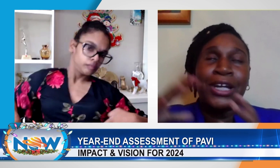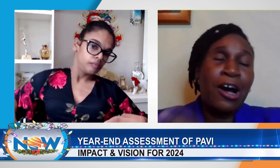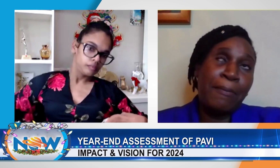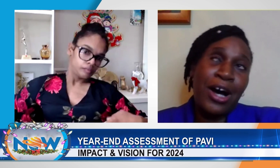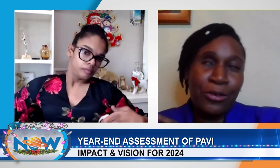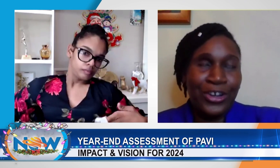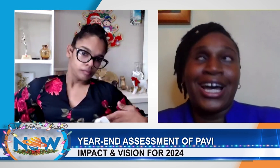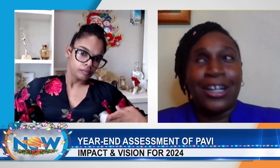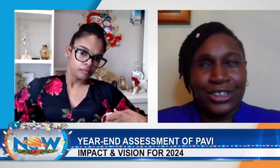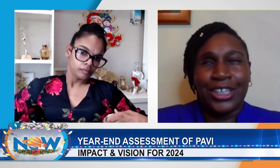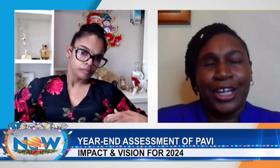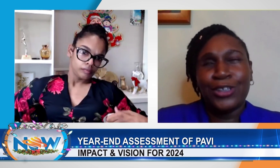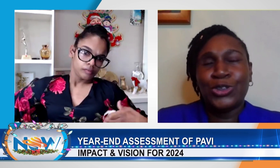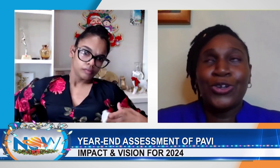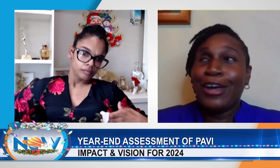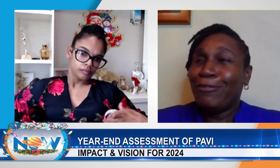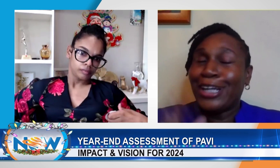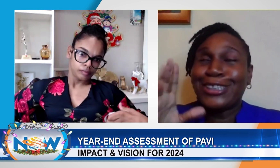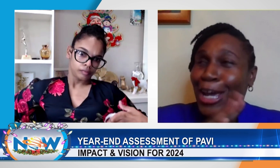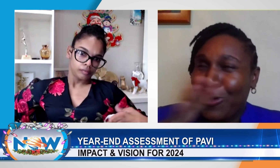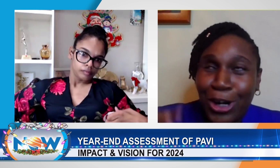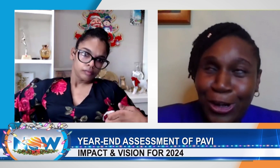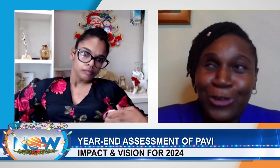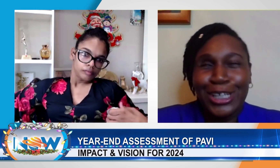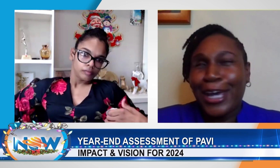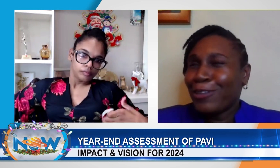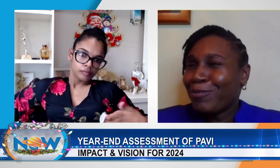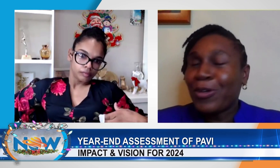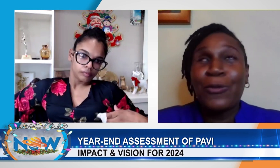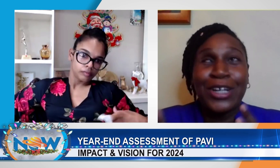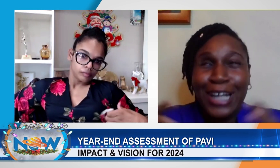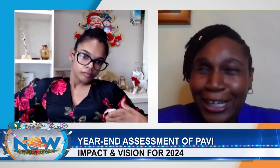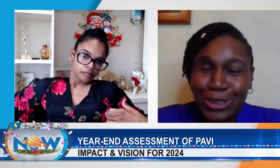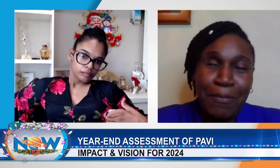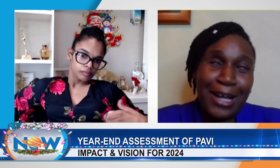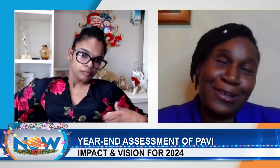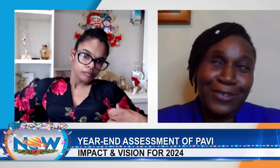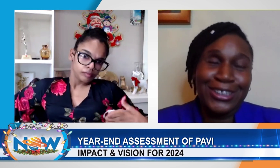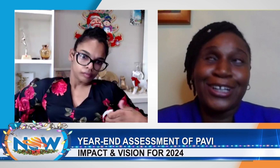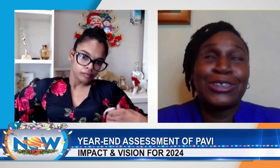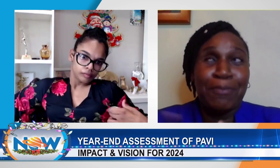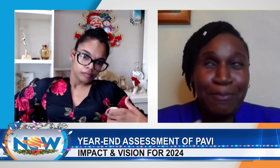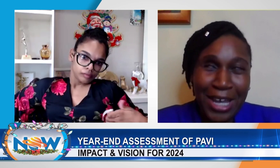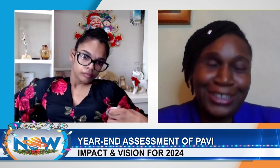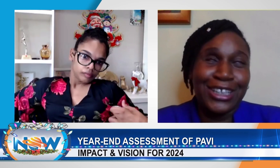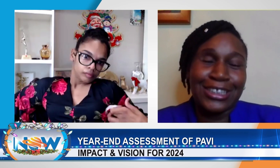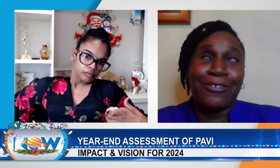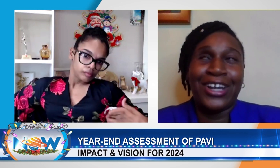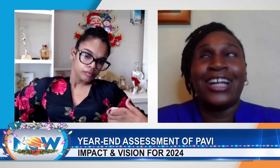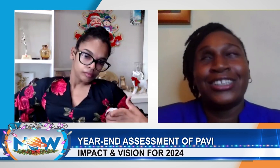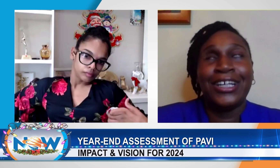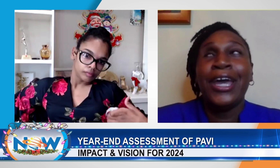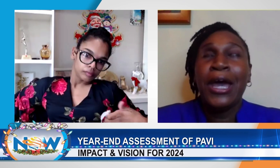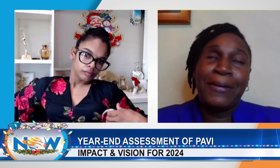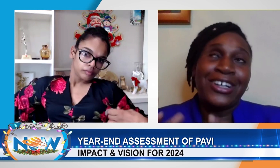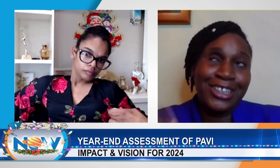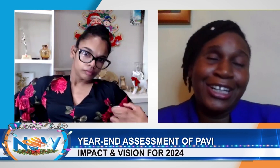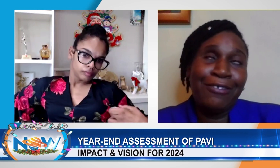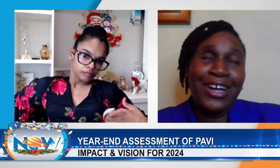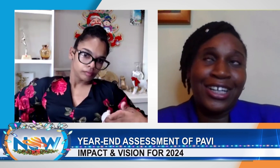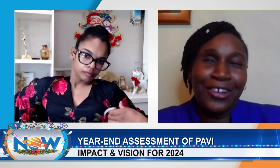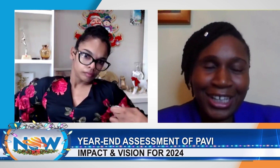pilot to become a reality. So, if there's anyone out there who would like to partner with us to make this a reality,